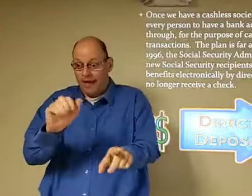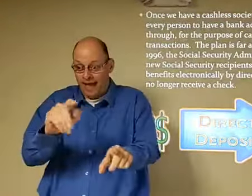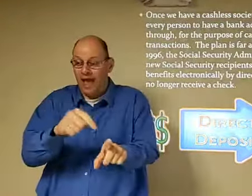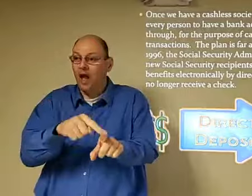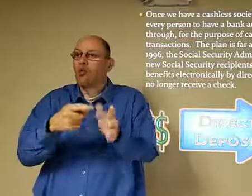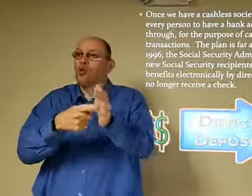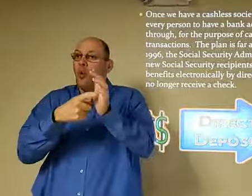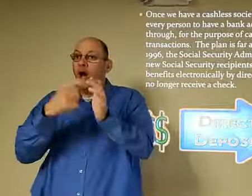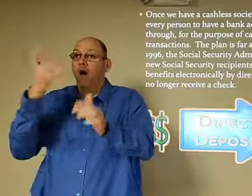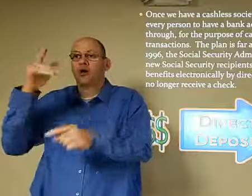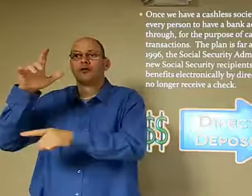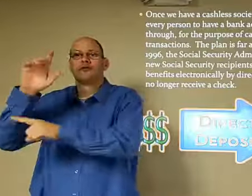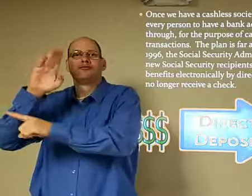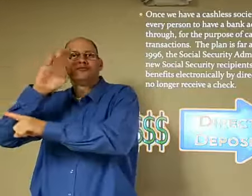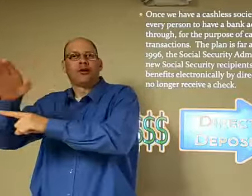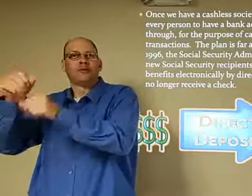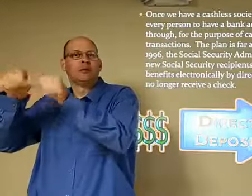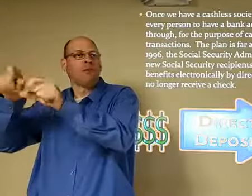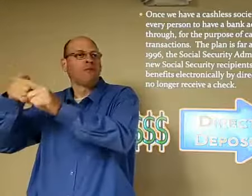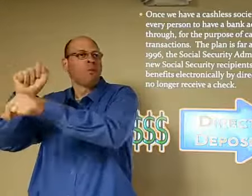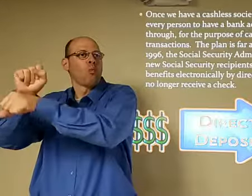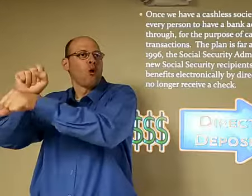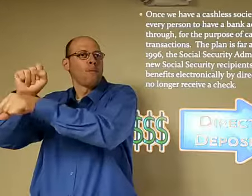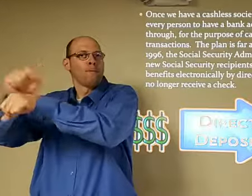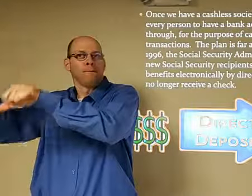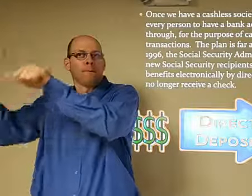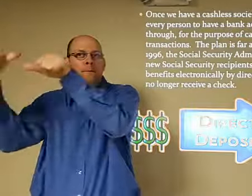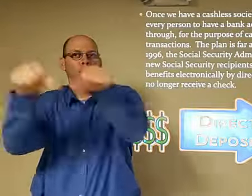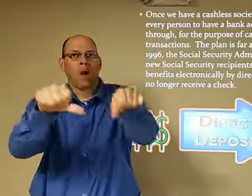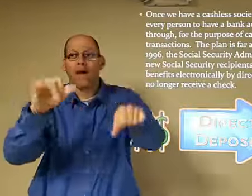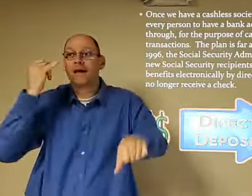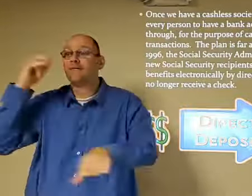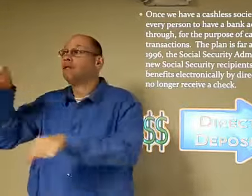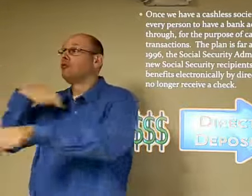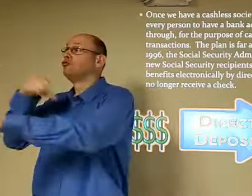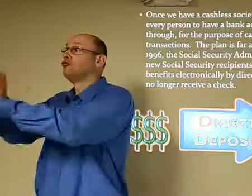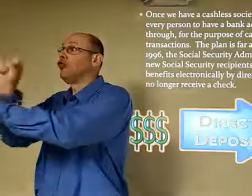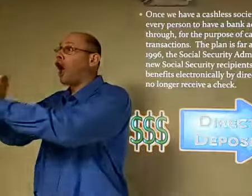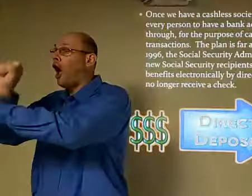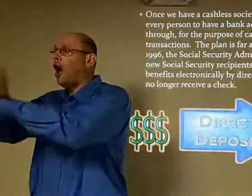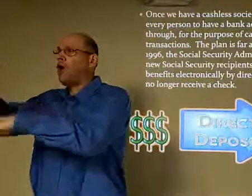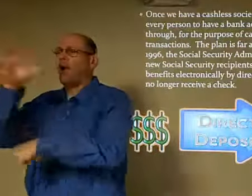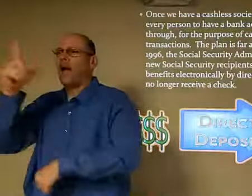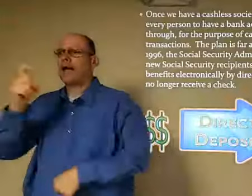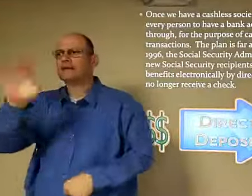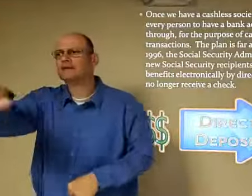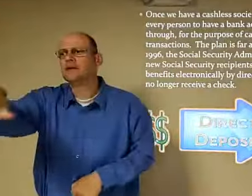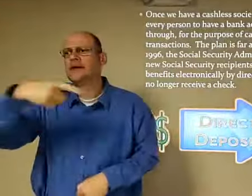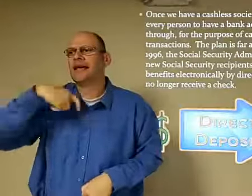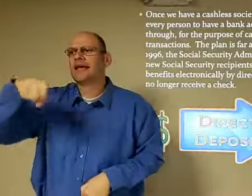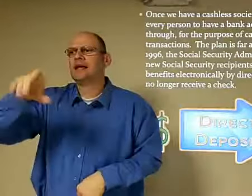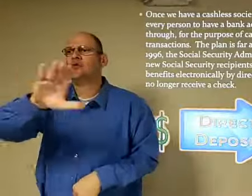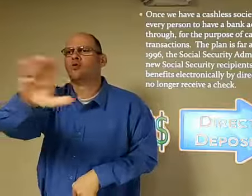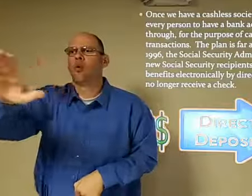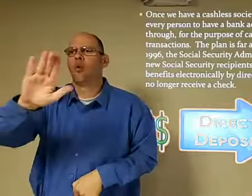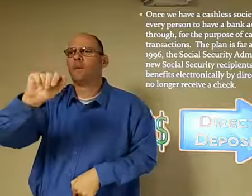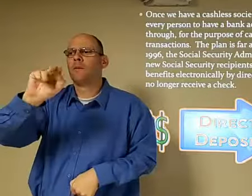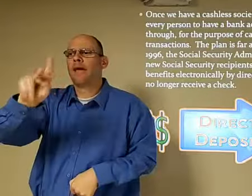Take, you know, take them back to their origination country. All right. So, moving along. Once we have a cashless